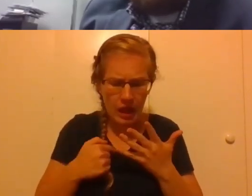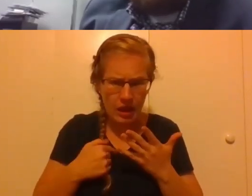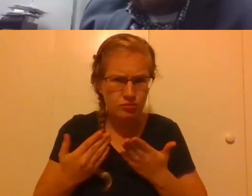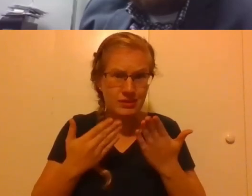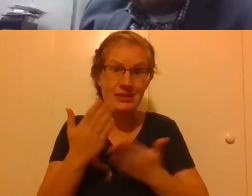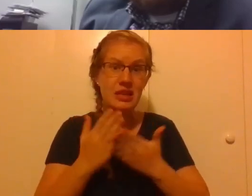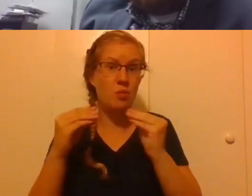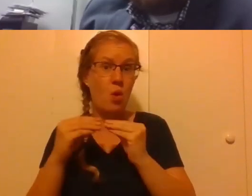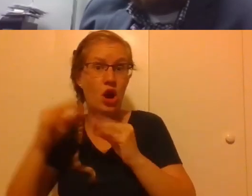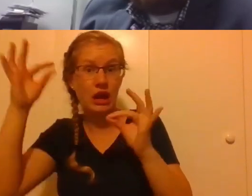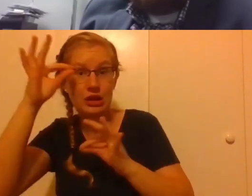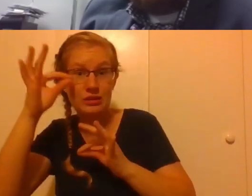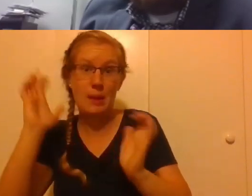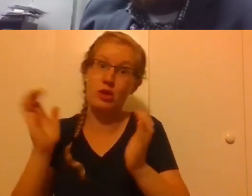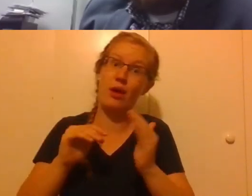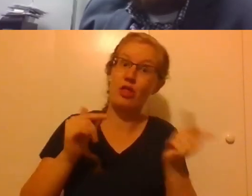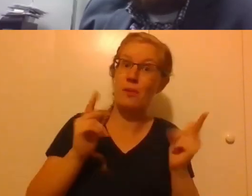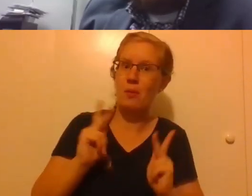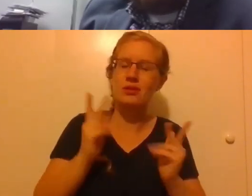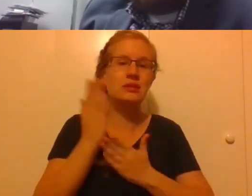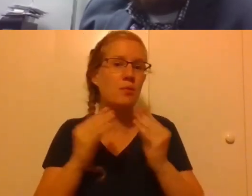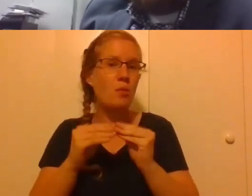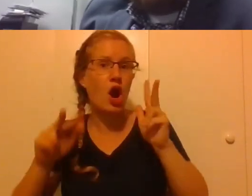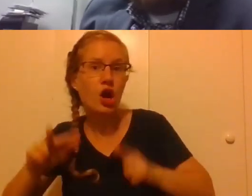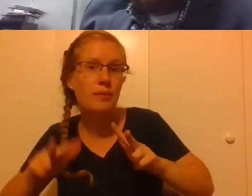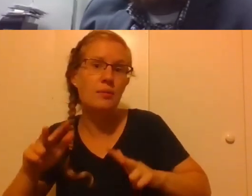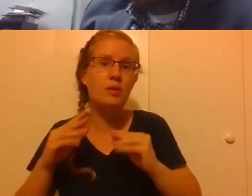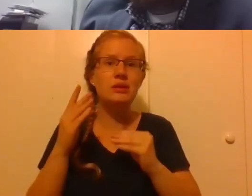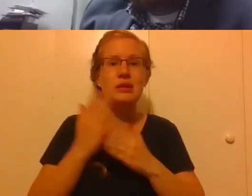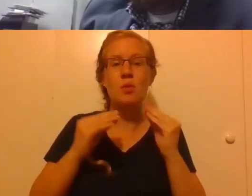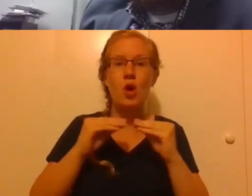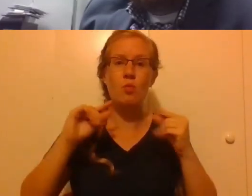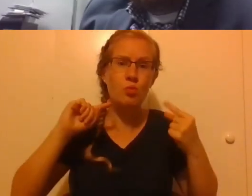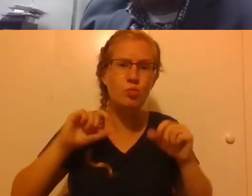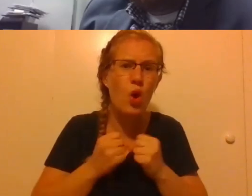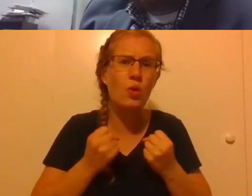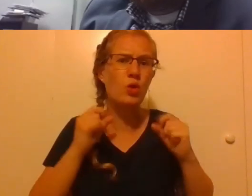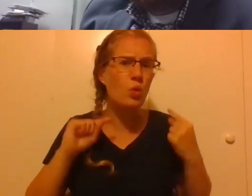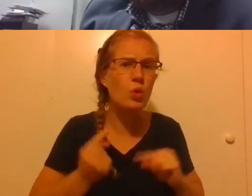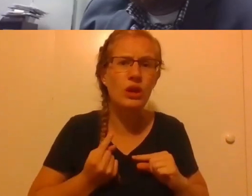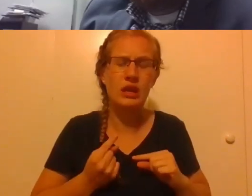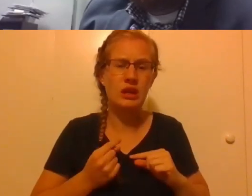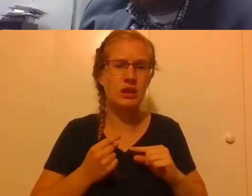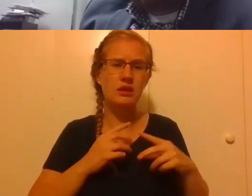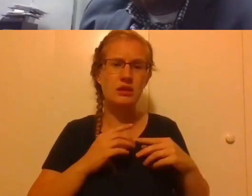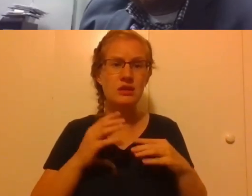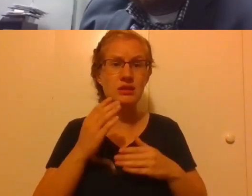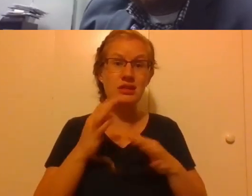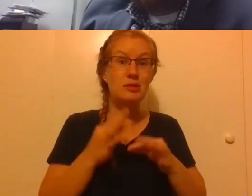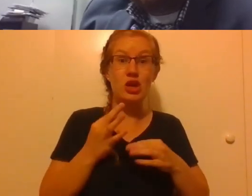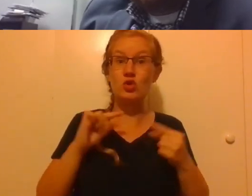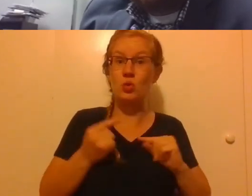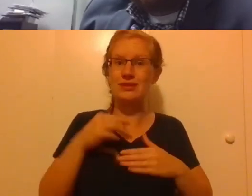us are more ignorant than others. Some of us are more clumsy than others. Some of us are more broken and wounded than others. So sometimes those wounds, the spiritual wounds are on the